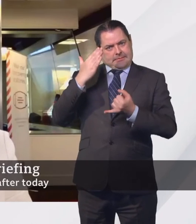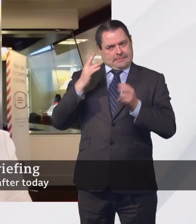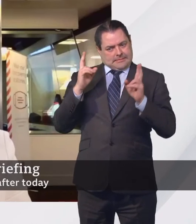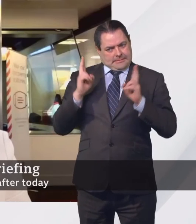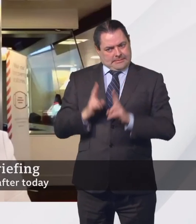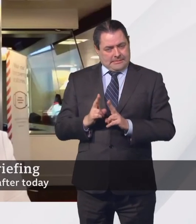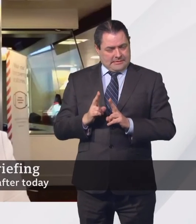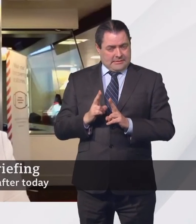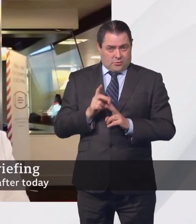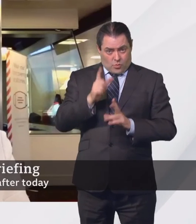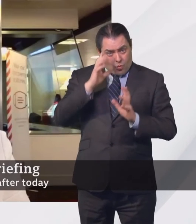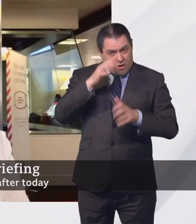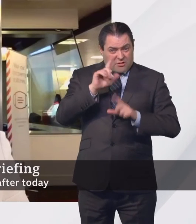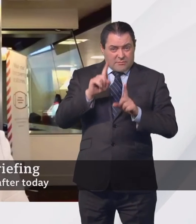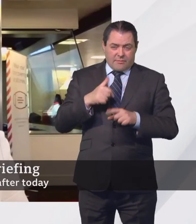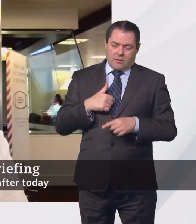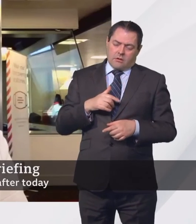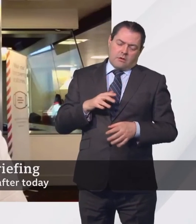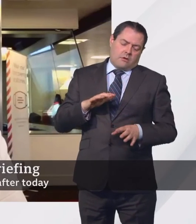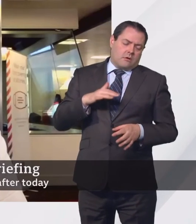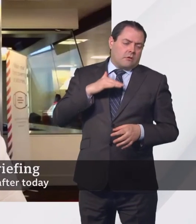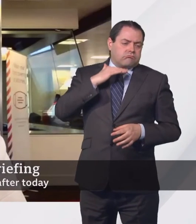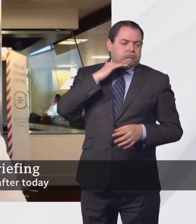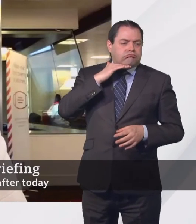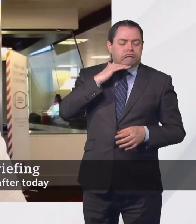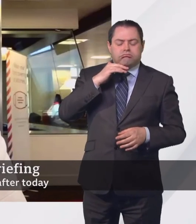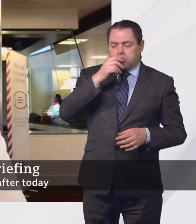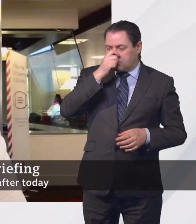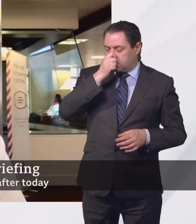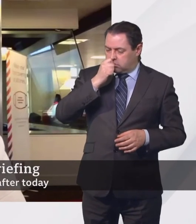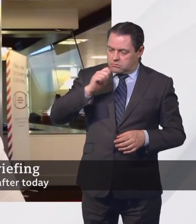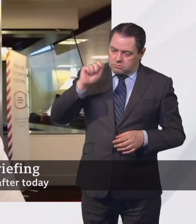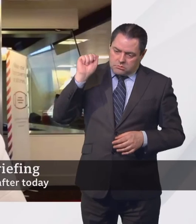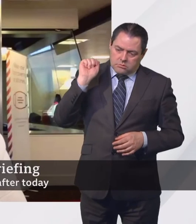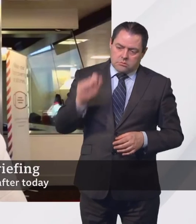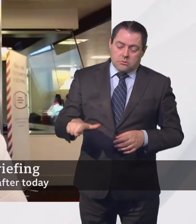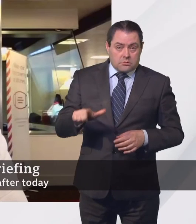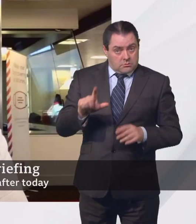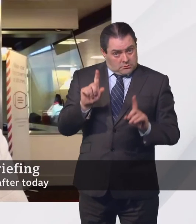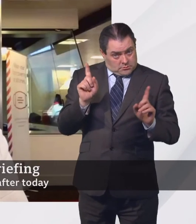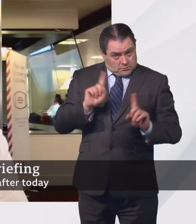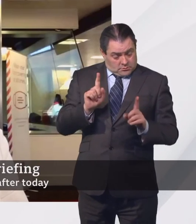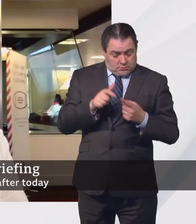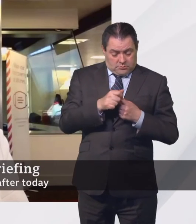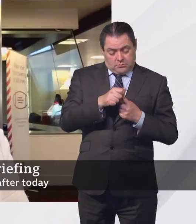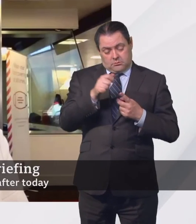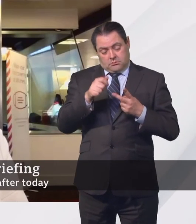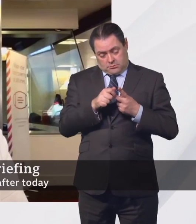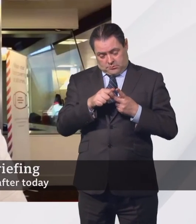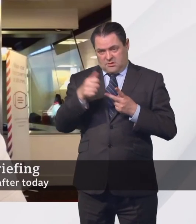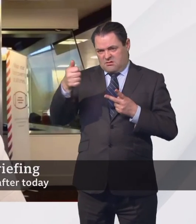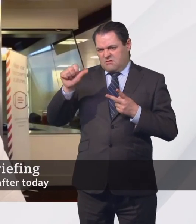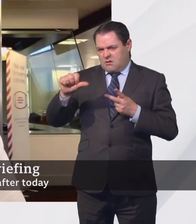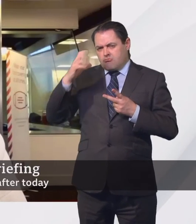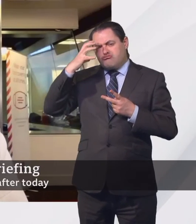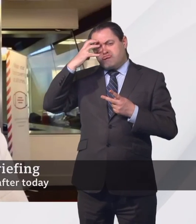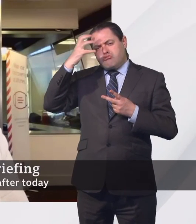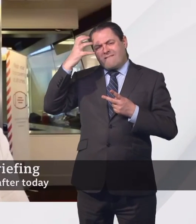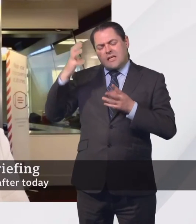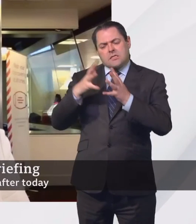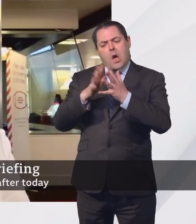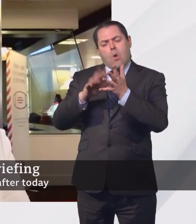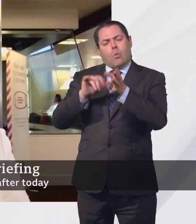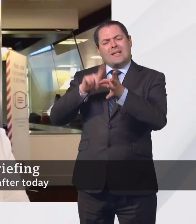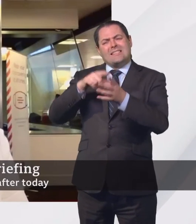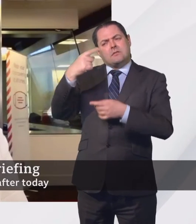And to Professor Whitty, with over 30 million adults now having received a jab, you've said another Covid